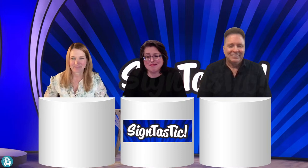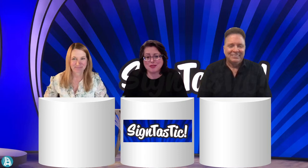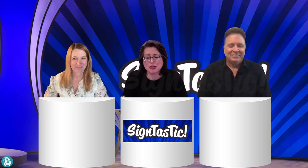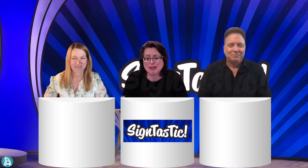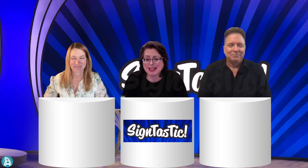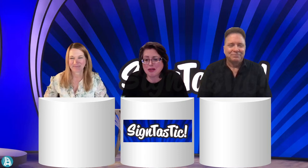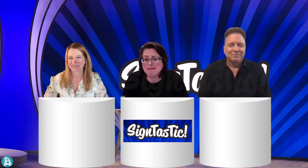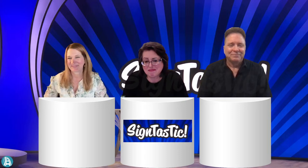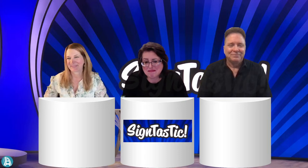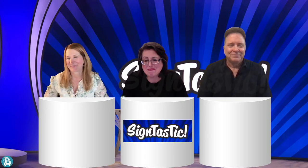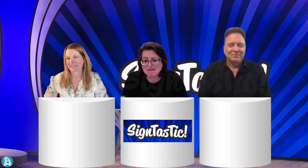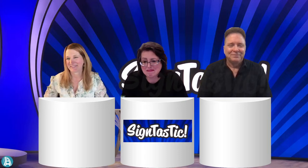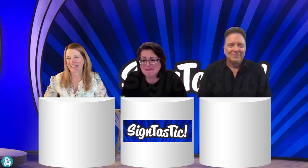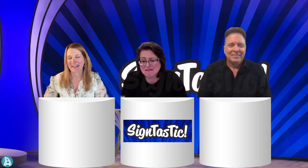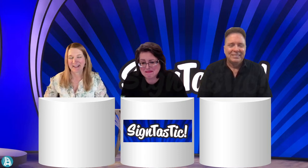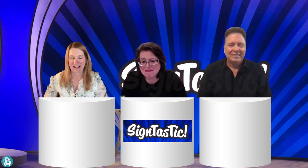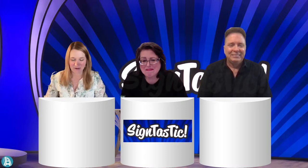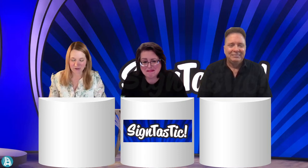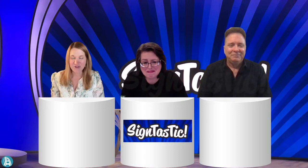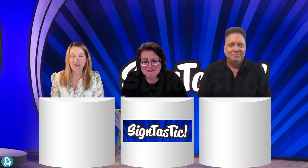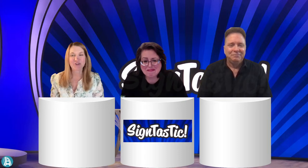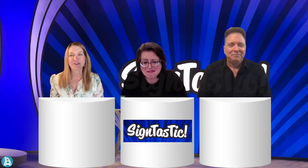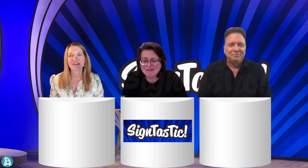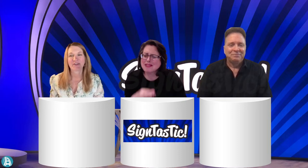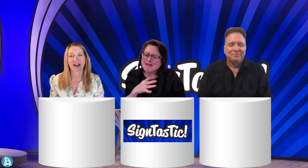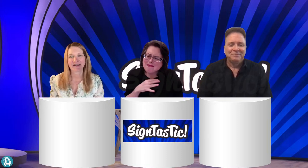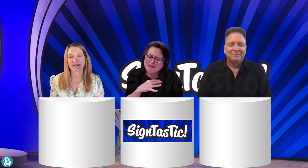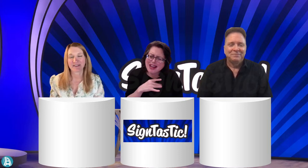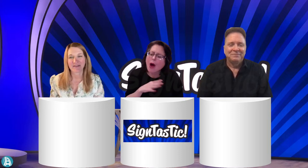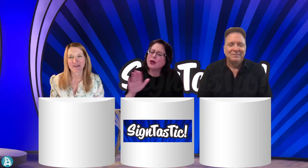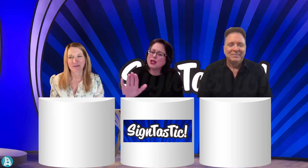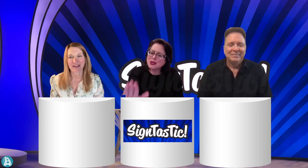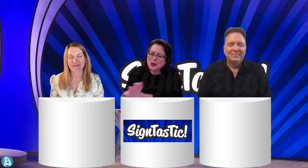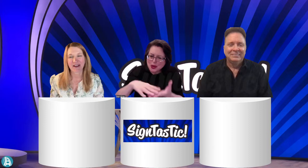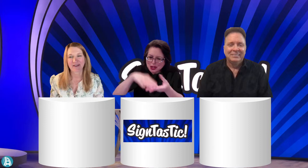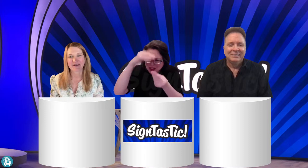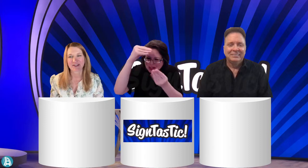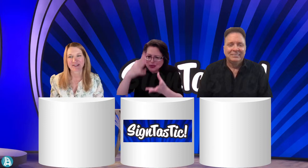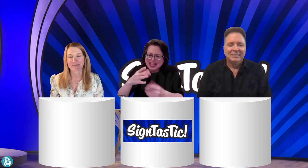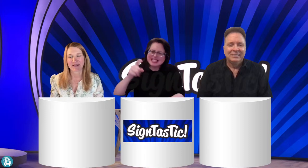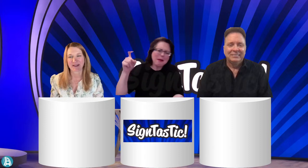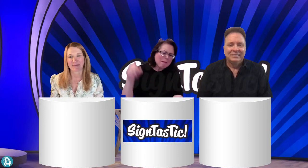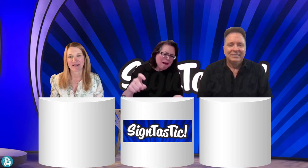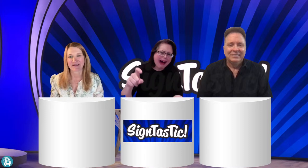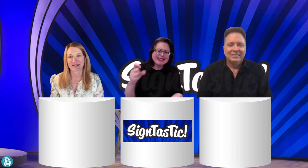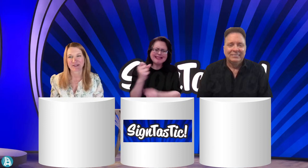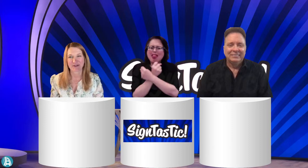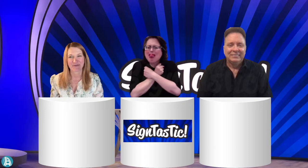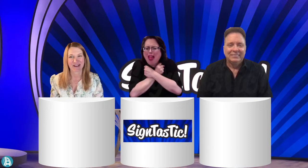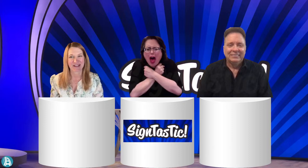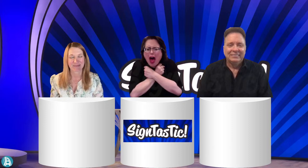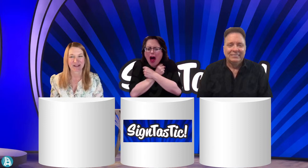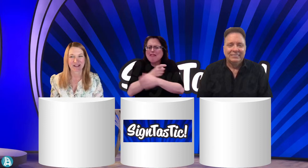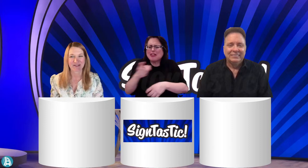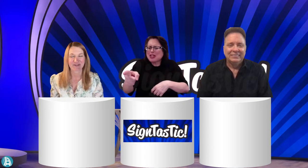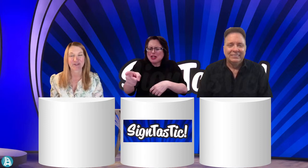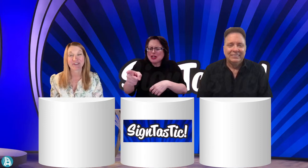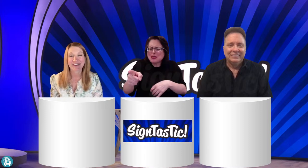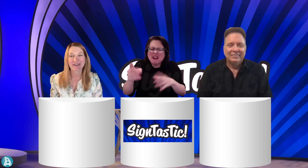streaming now. Your students have got to love you. They've got to just pick up ASL so fast because you're creative